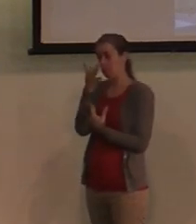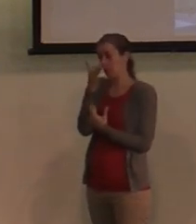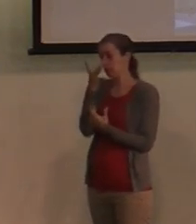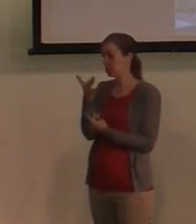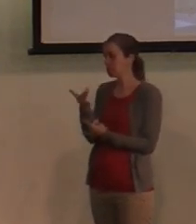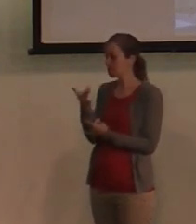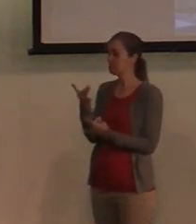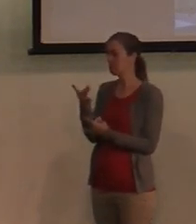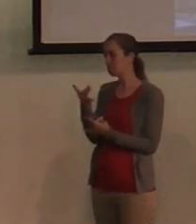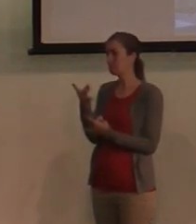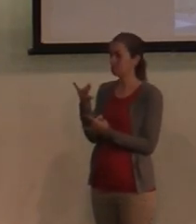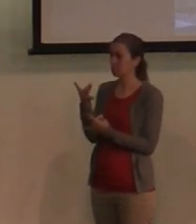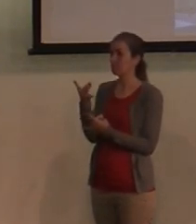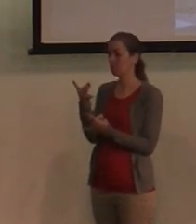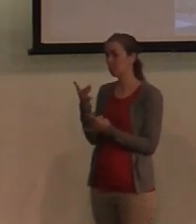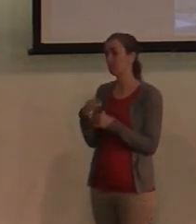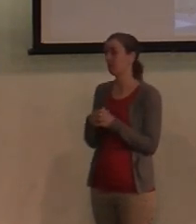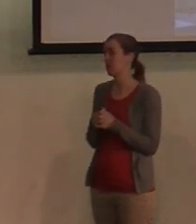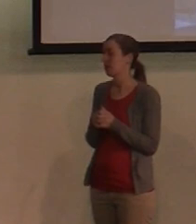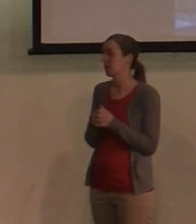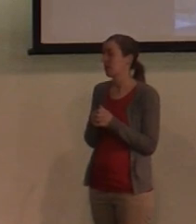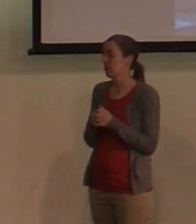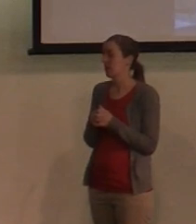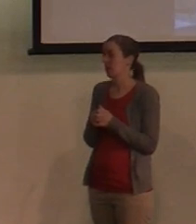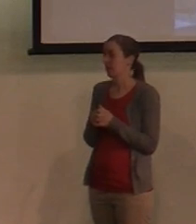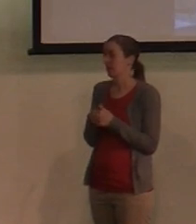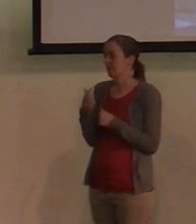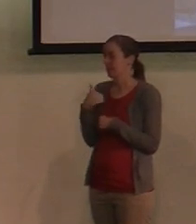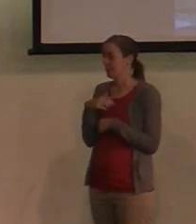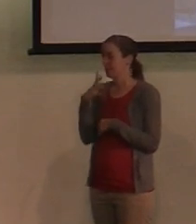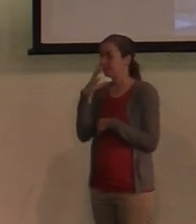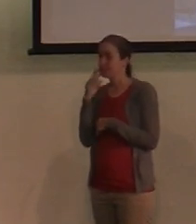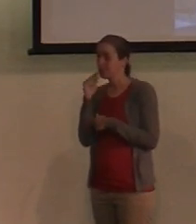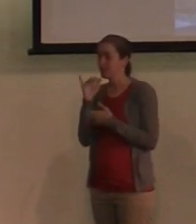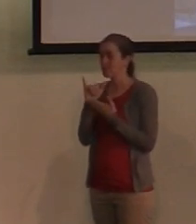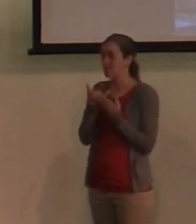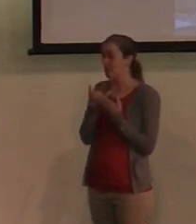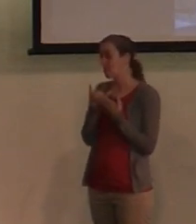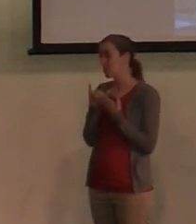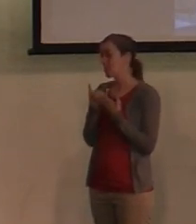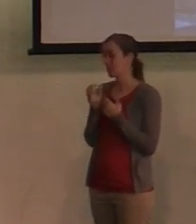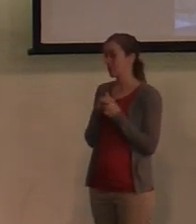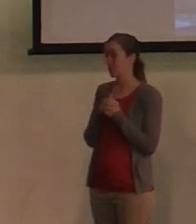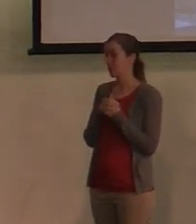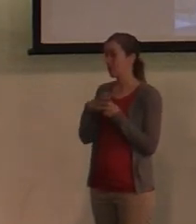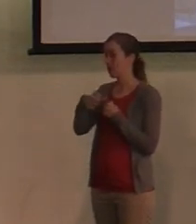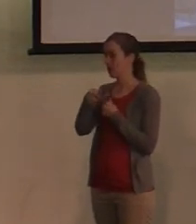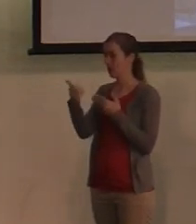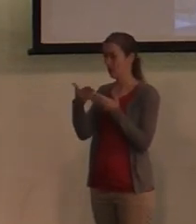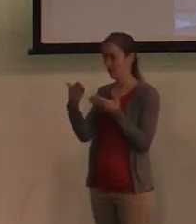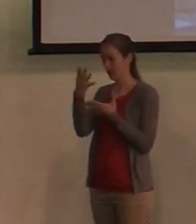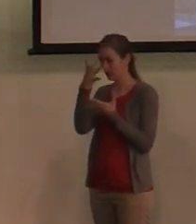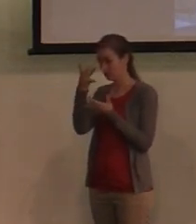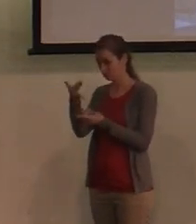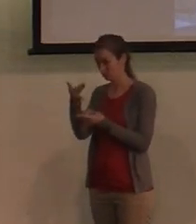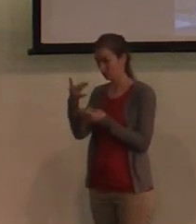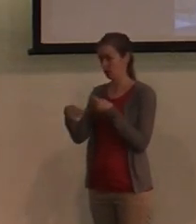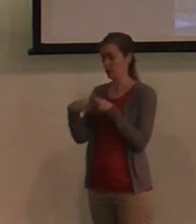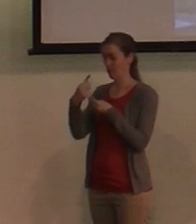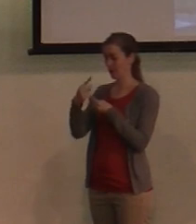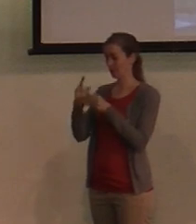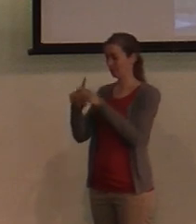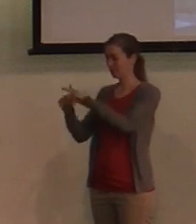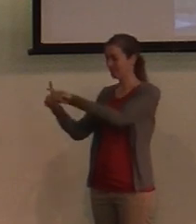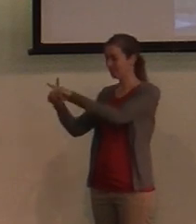nuances that we experienced while we were there. Another thing that was interesting about the different